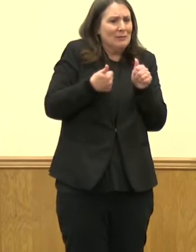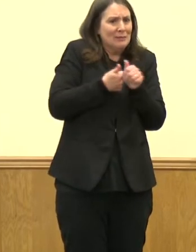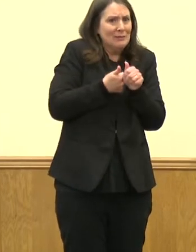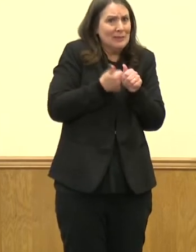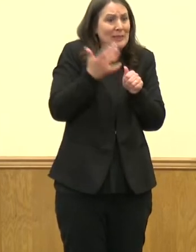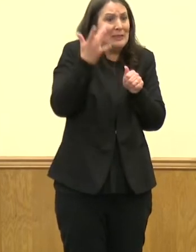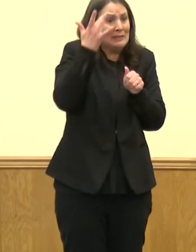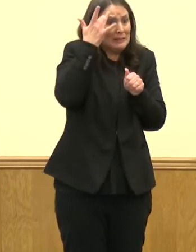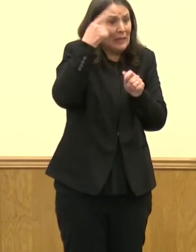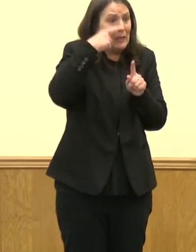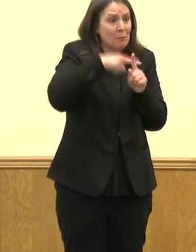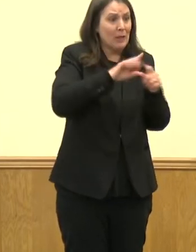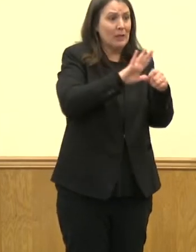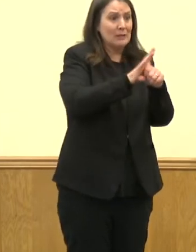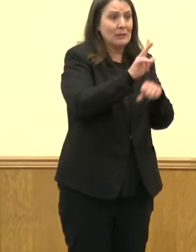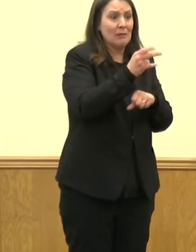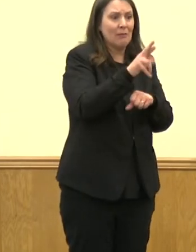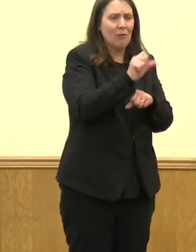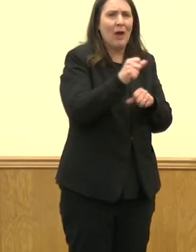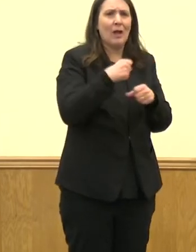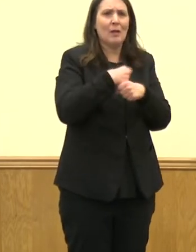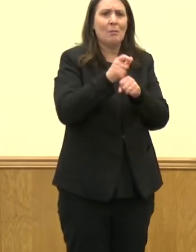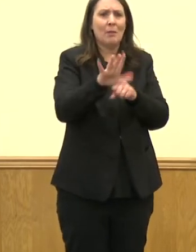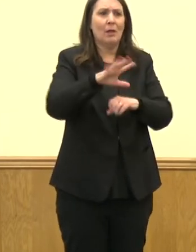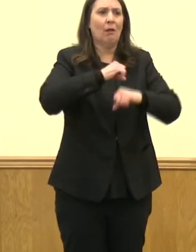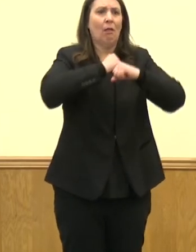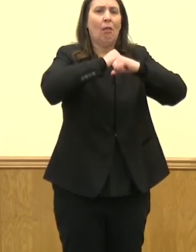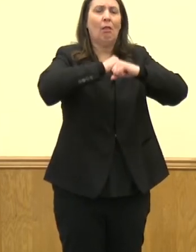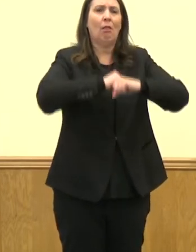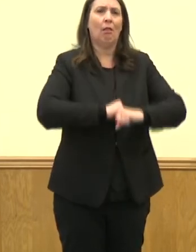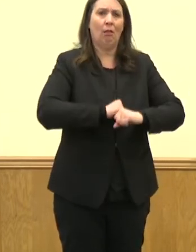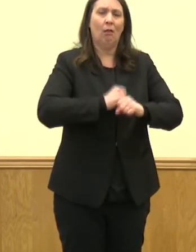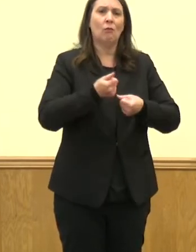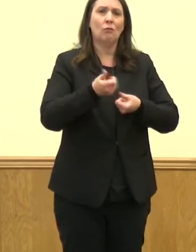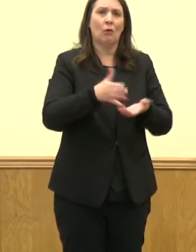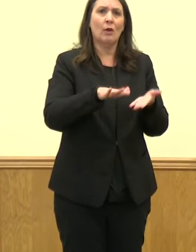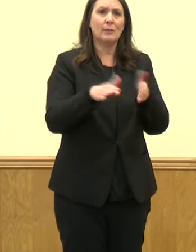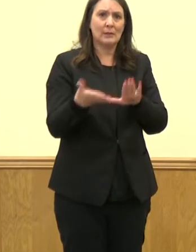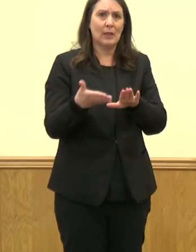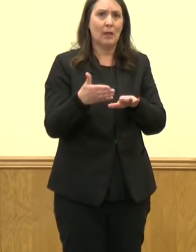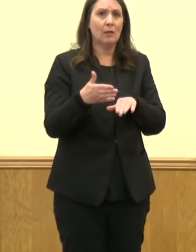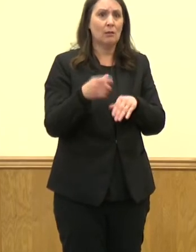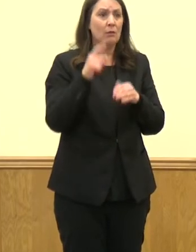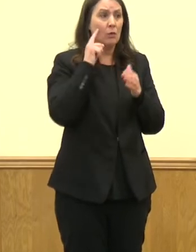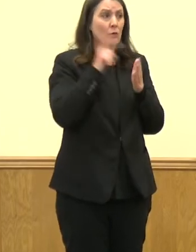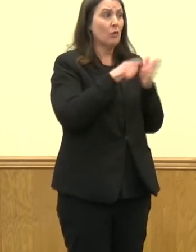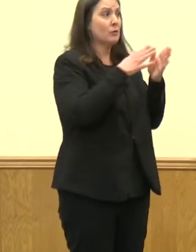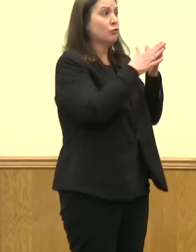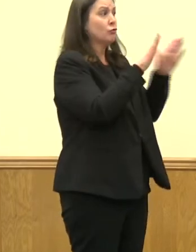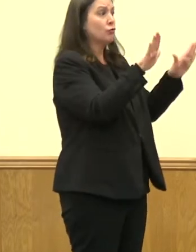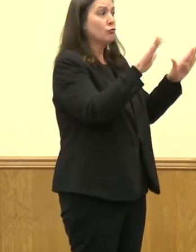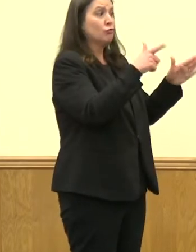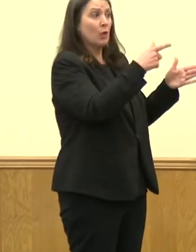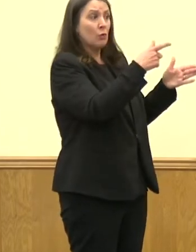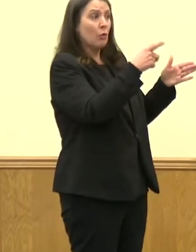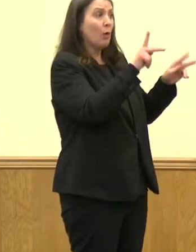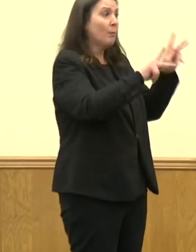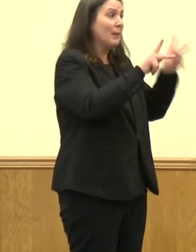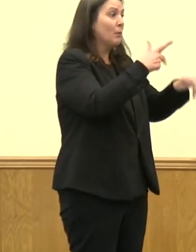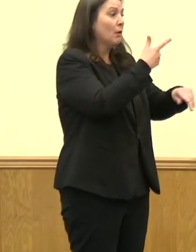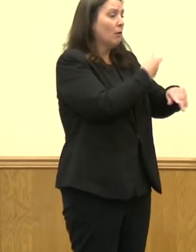not only helping overall illness in our general population, but even in our nursing home population, it is saving lives each day.